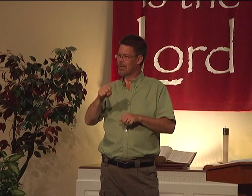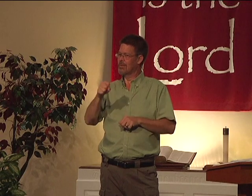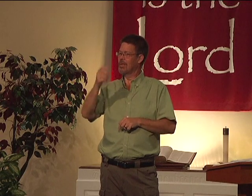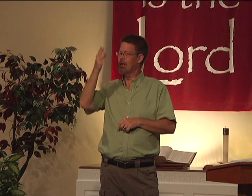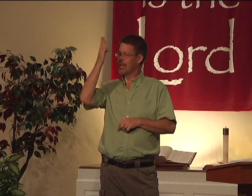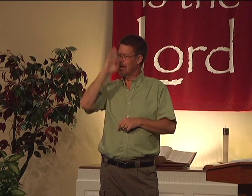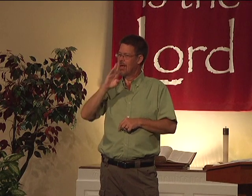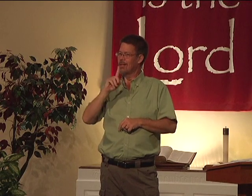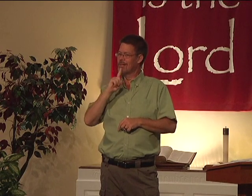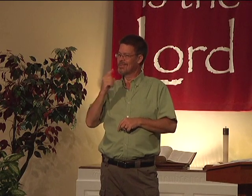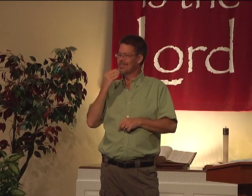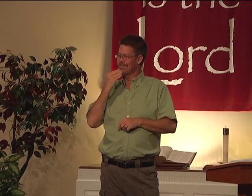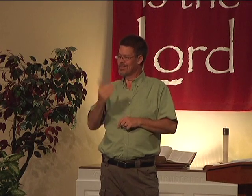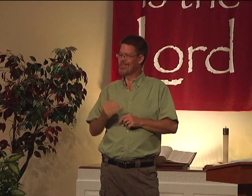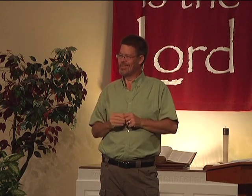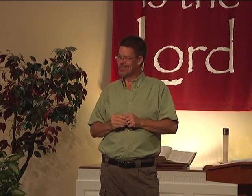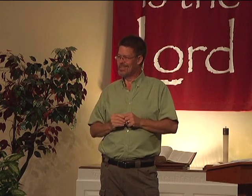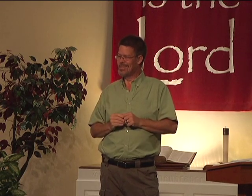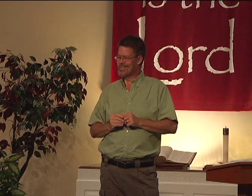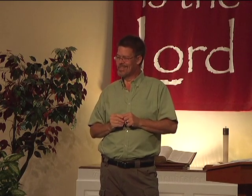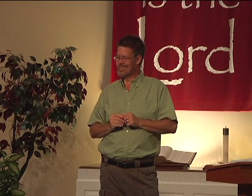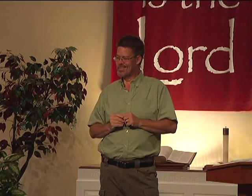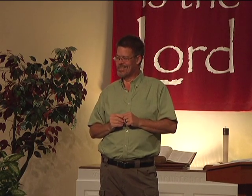And I agree, yes, God is good.